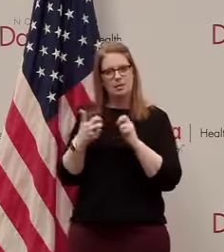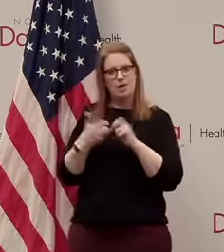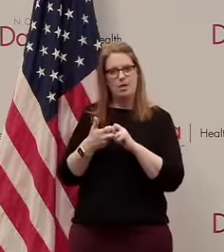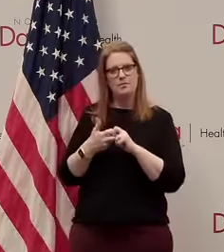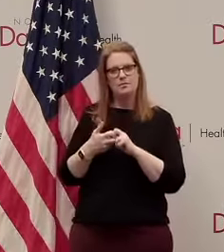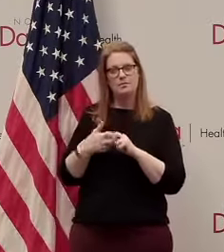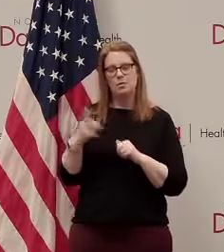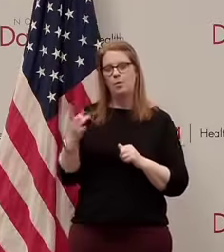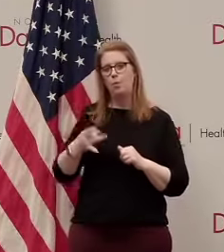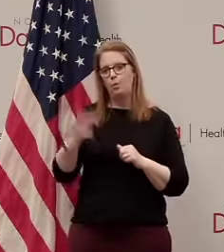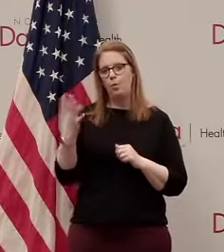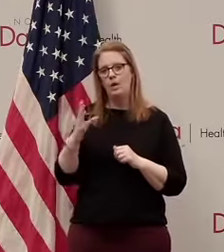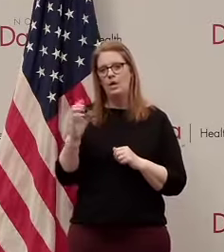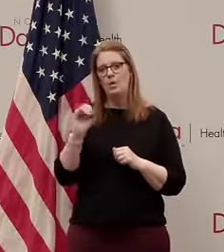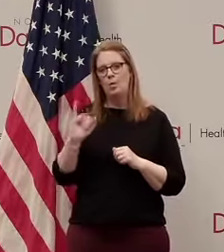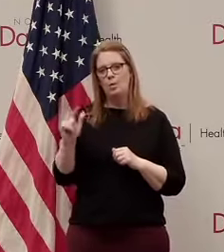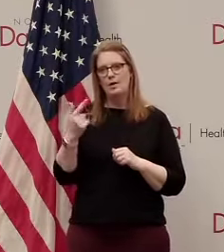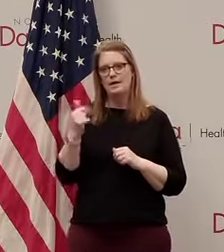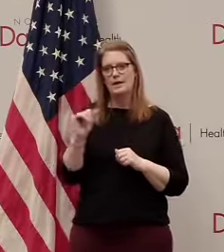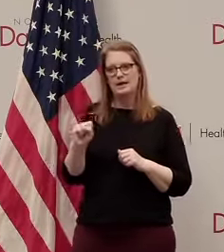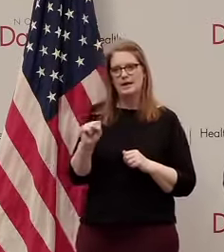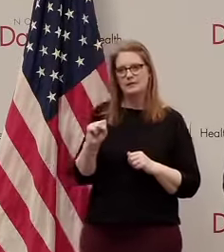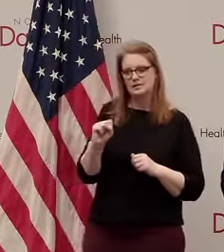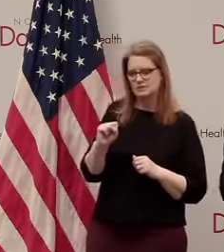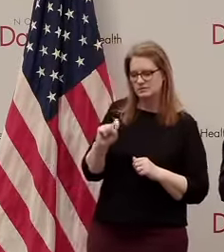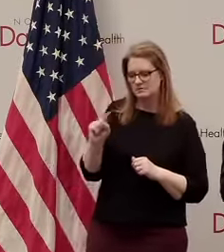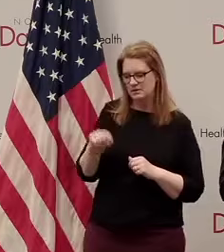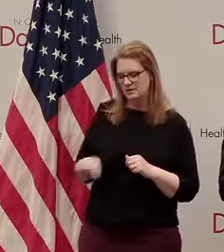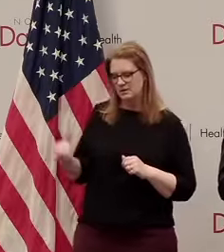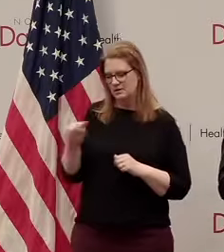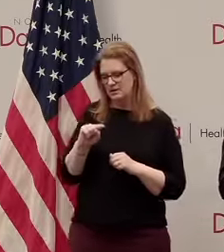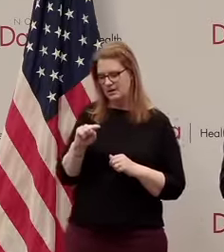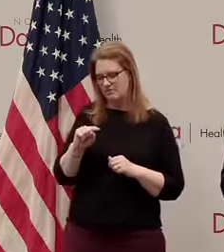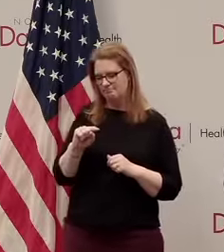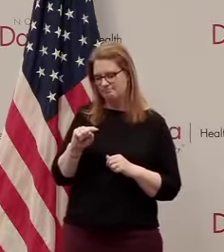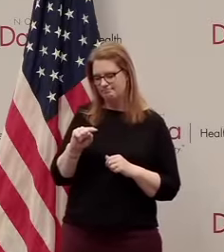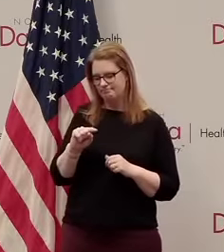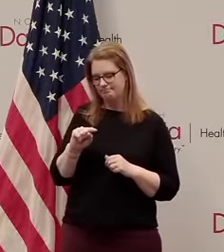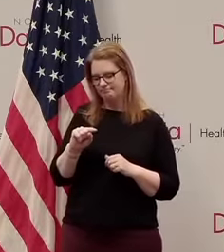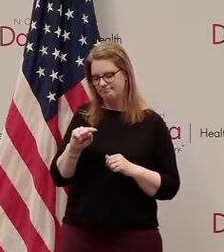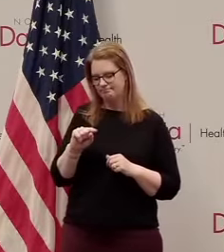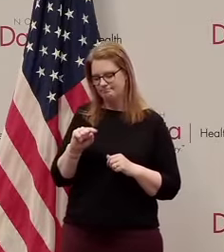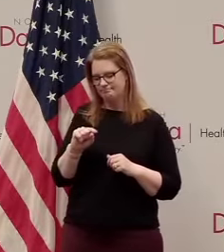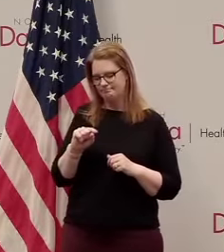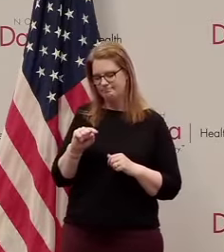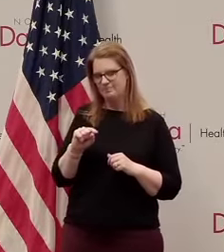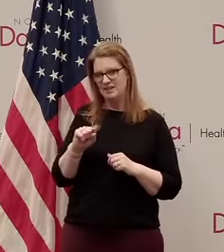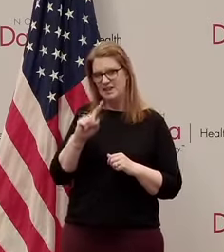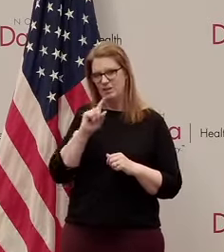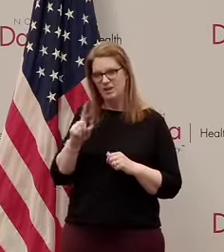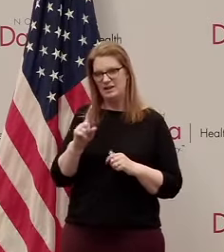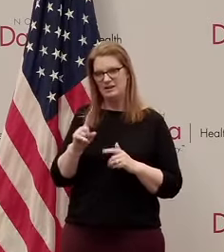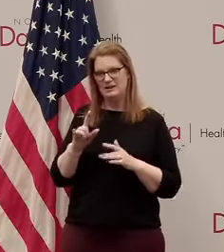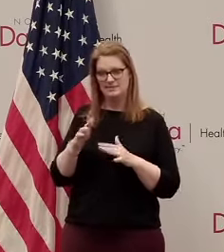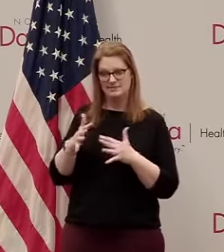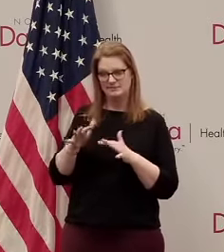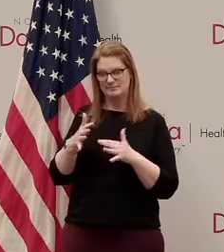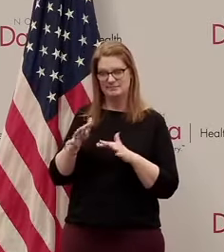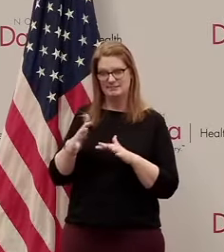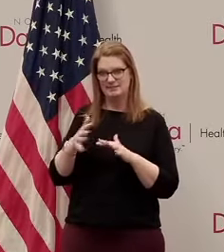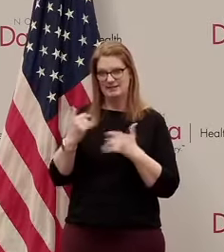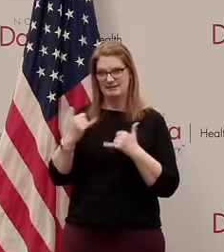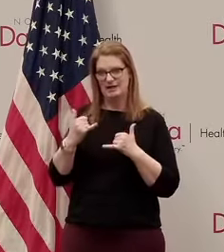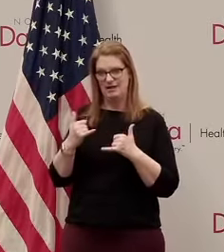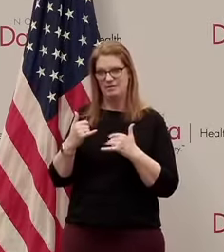valley that our oil and gas our oil independence our energy independence the vulnerability of it is is in and so